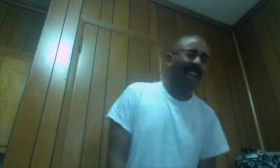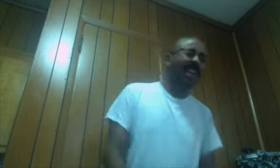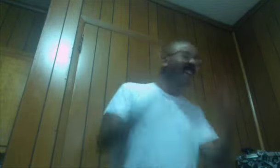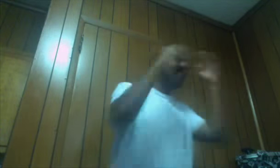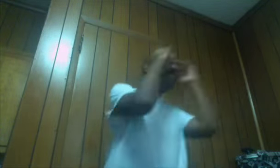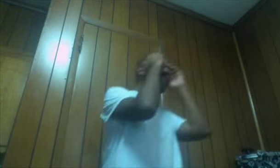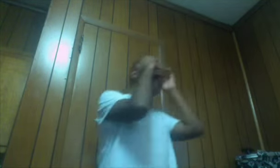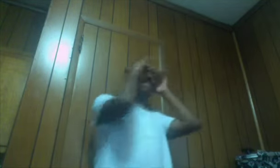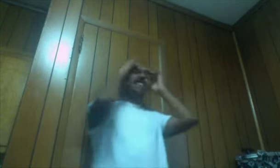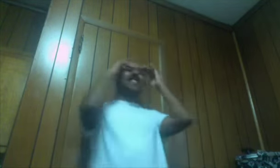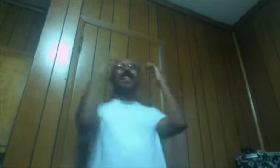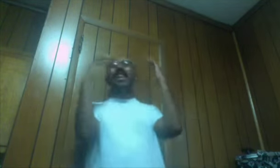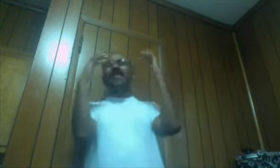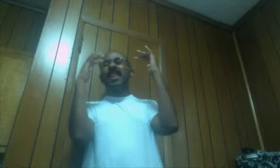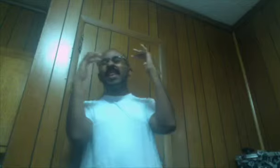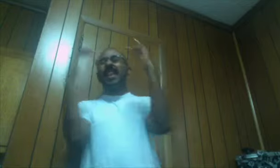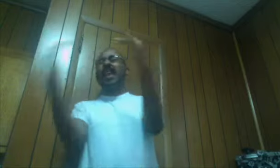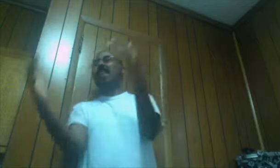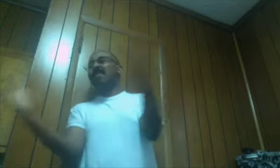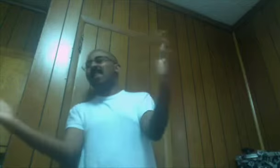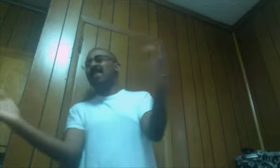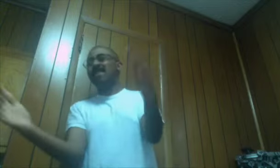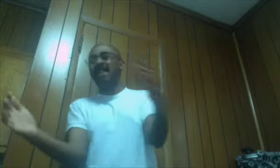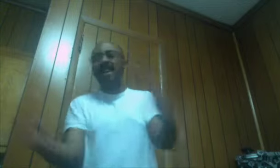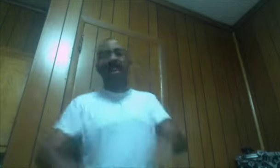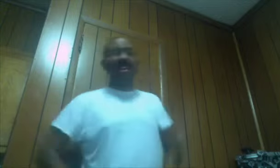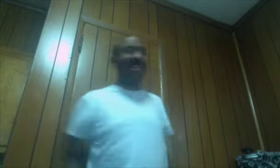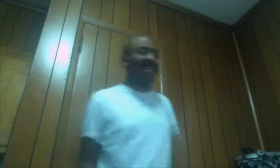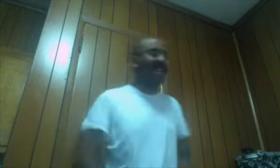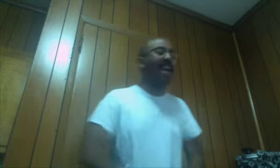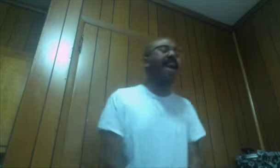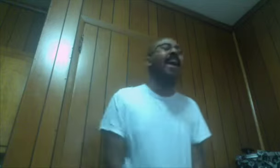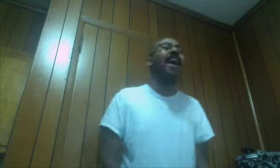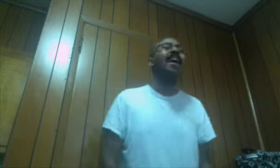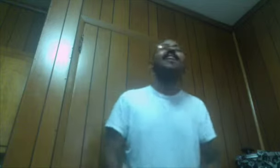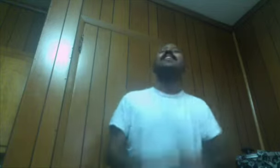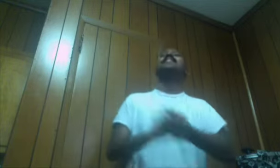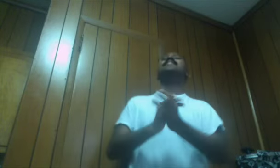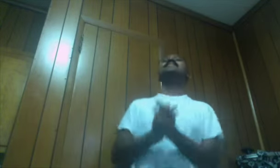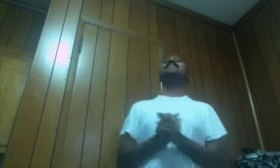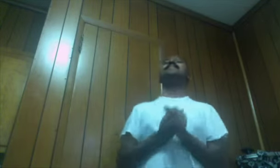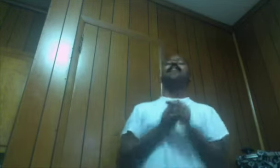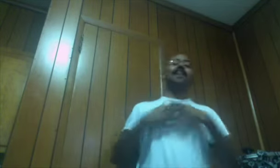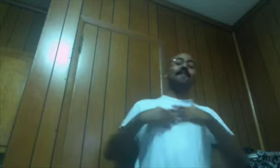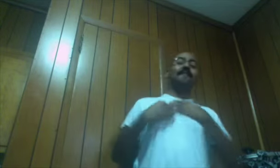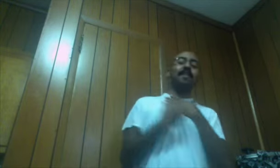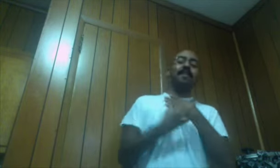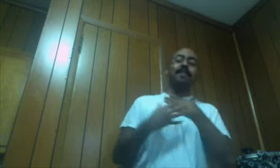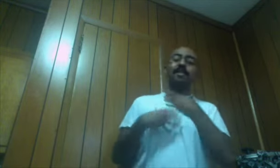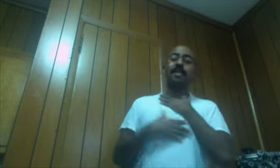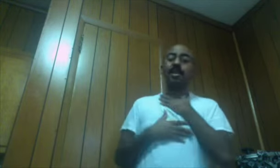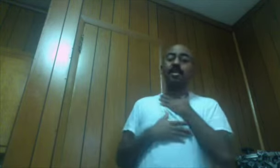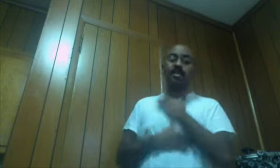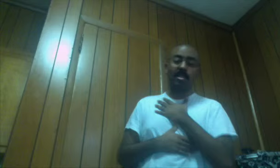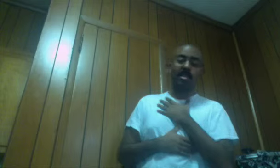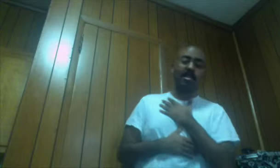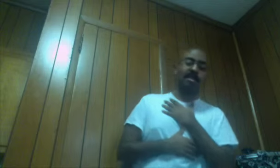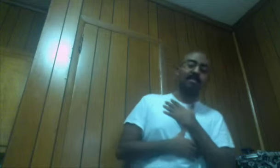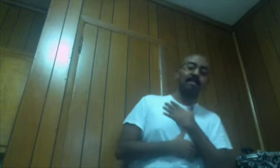Yo That shit had me dying When I saw that Yo I have a very Sick Twisted sense of humor